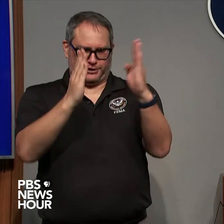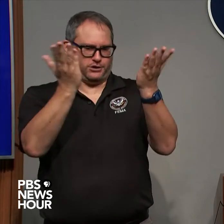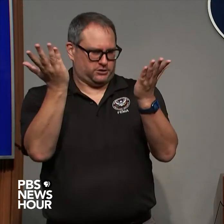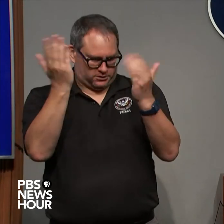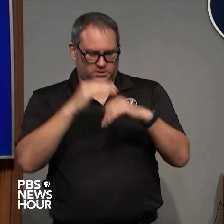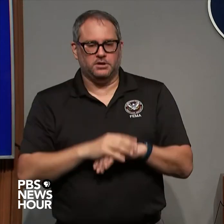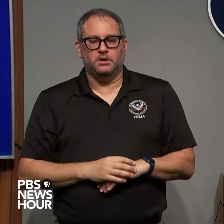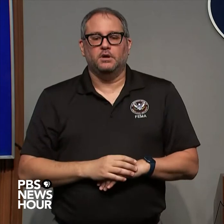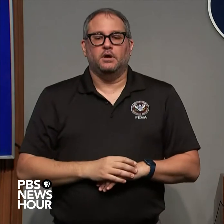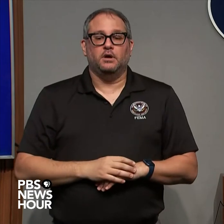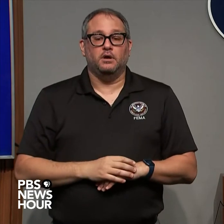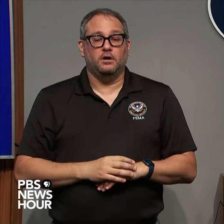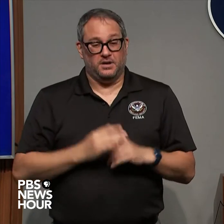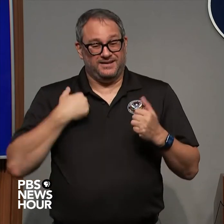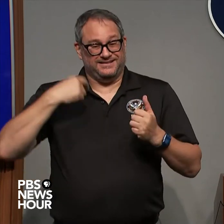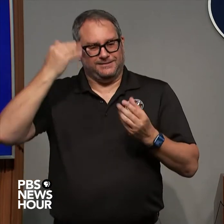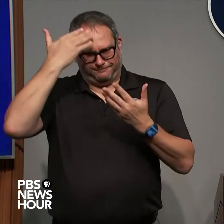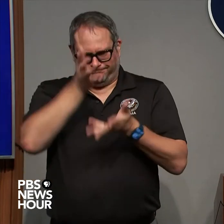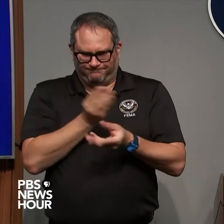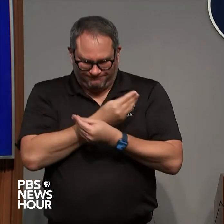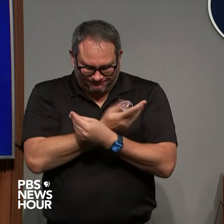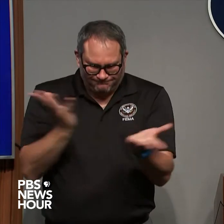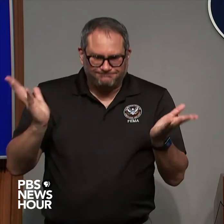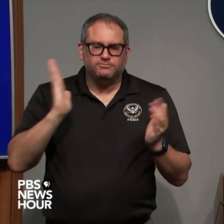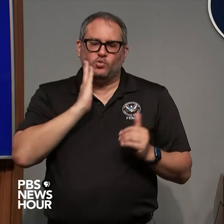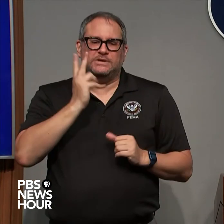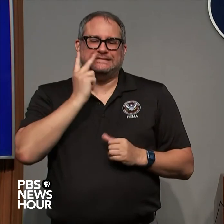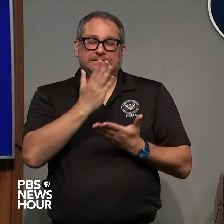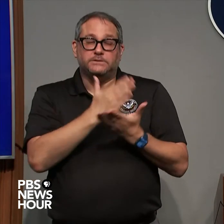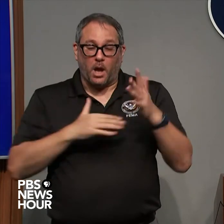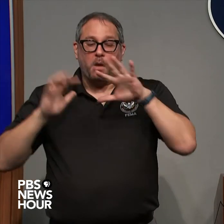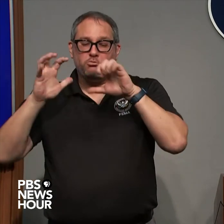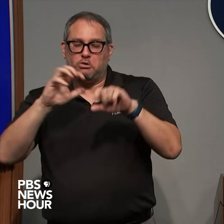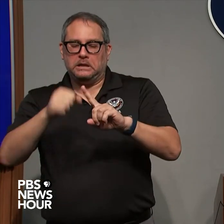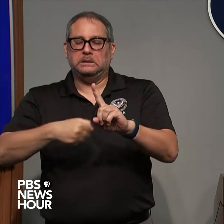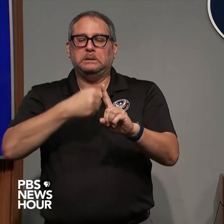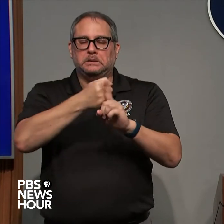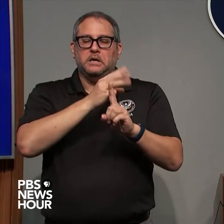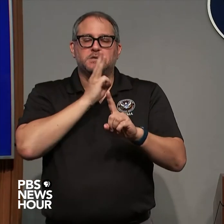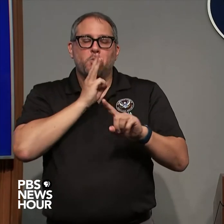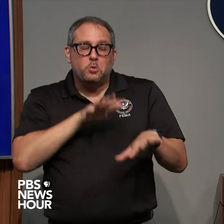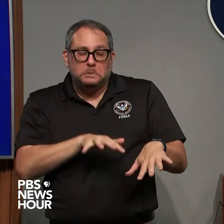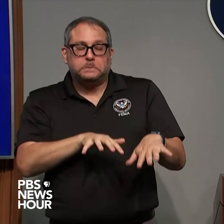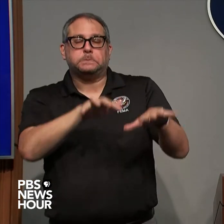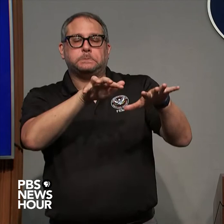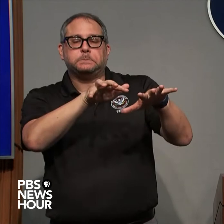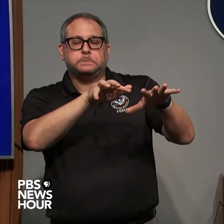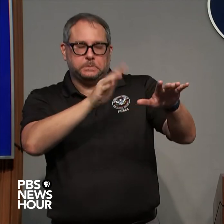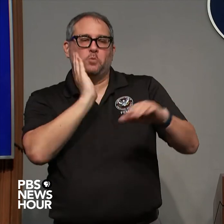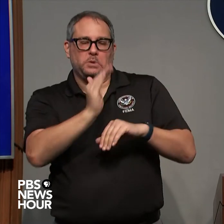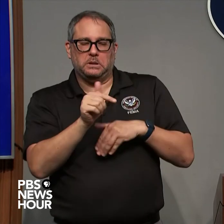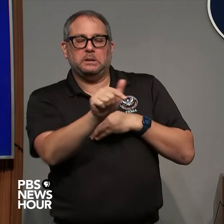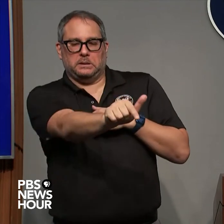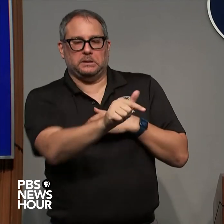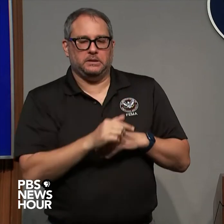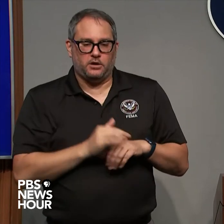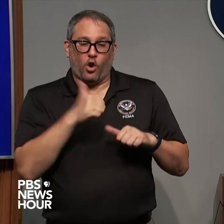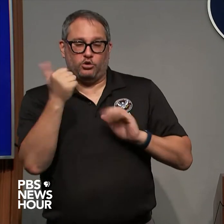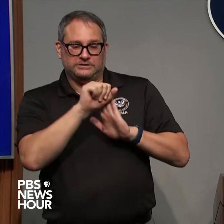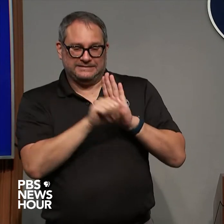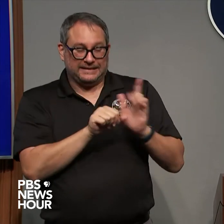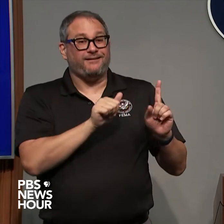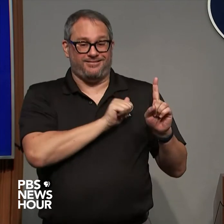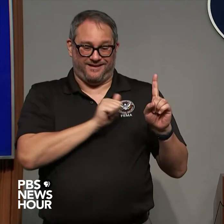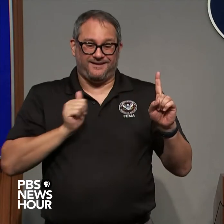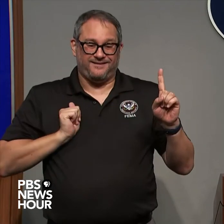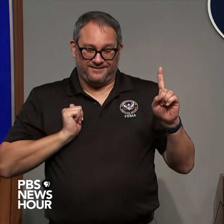experience some storm surge and some rain our region for office which is located in Atlanta Georgia they have been fully engaged with the staff in